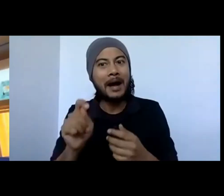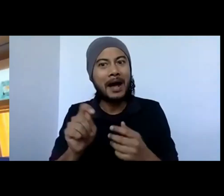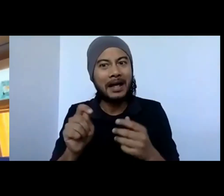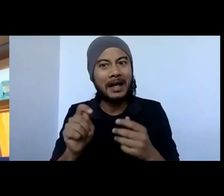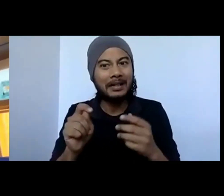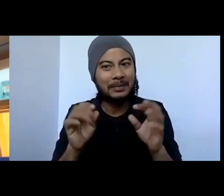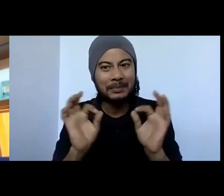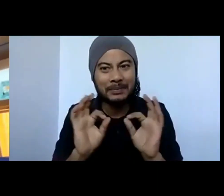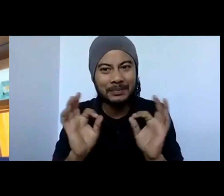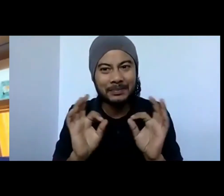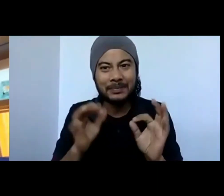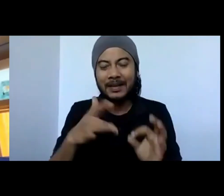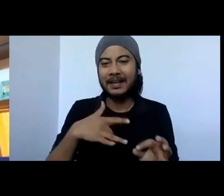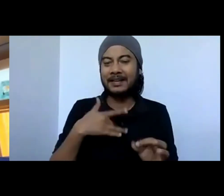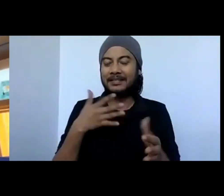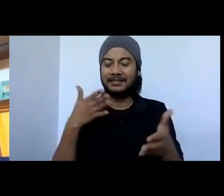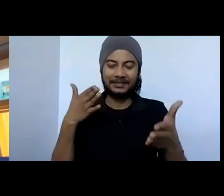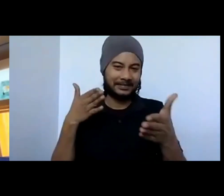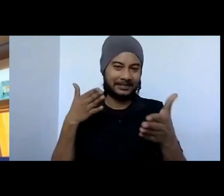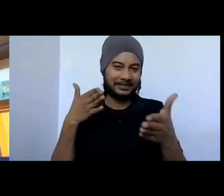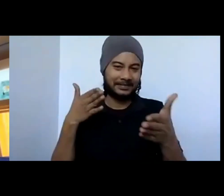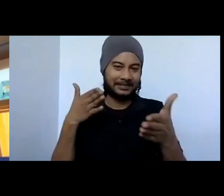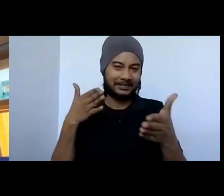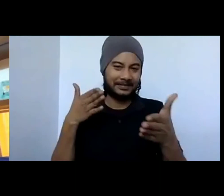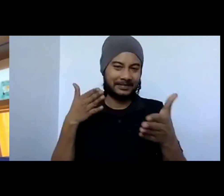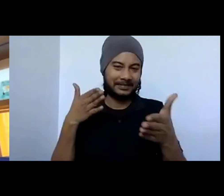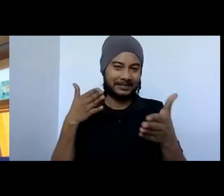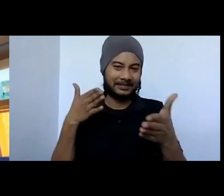It was something which was there. No ventilation in the slum.